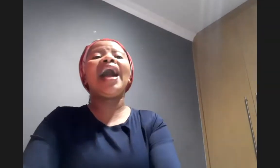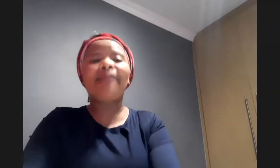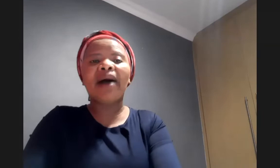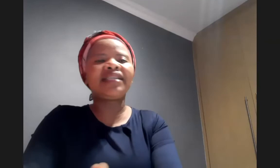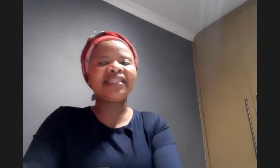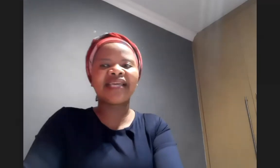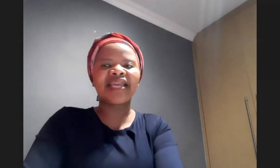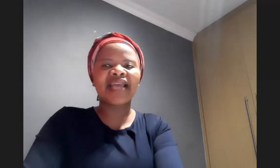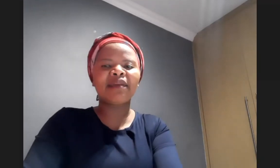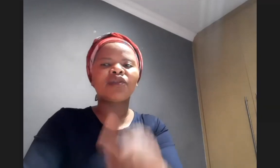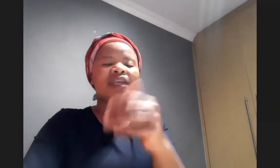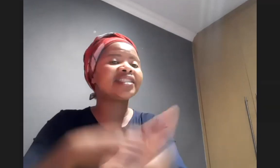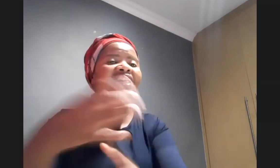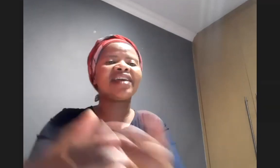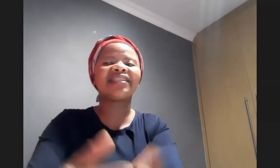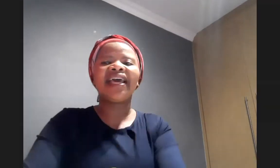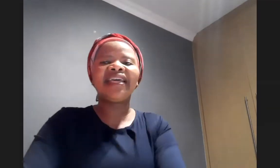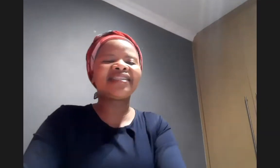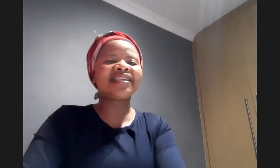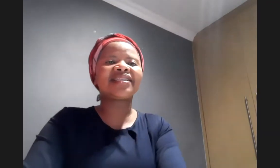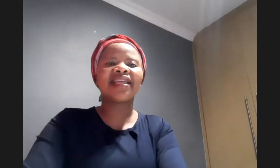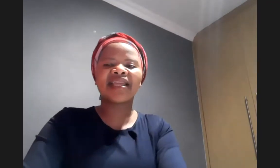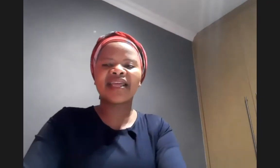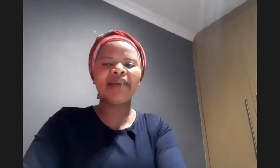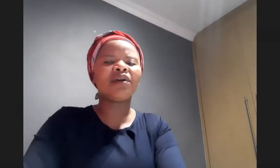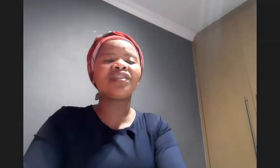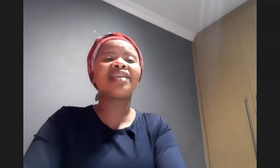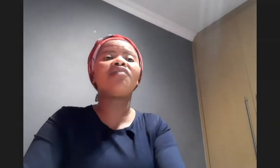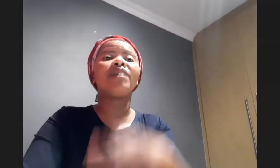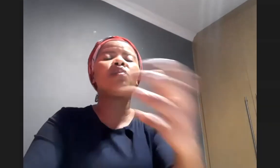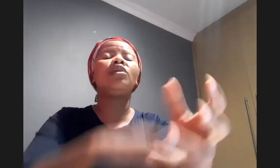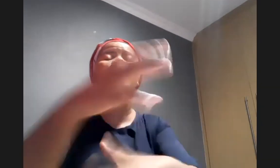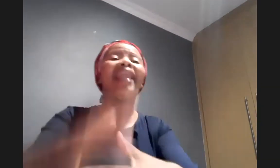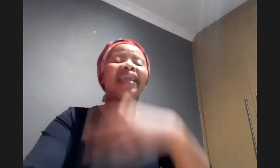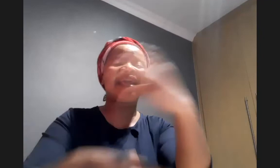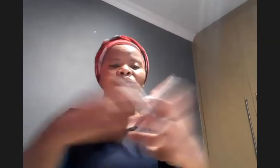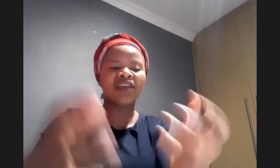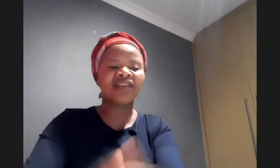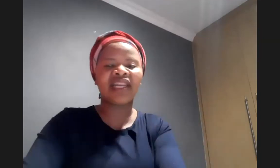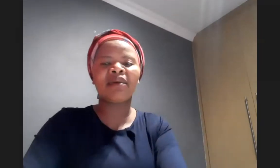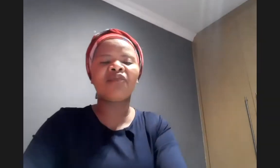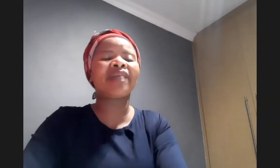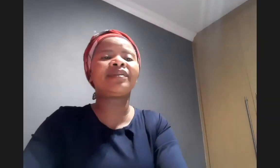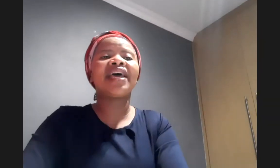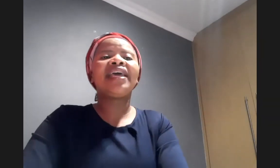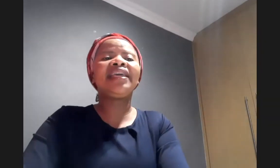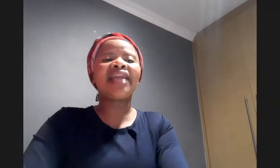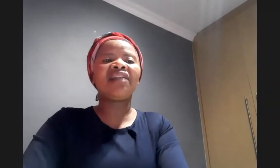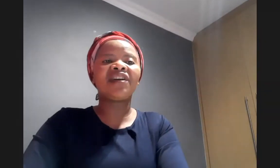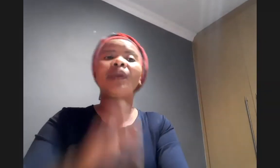about his second coming so he is giving us he says this the coming of the son of men will be like and so he gives a number of parables in that verse but